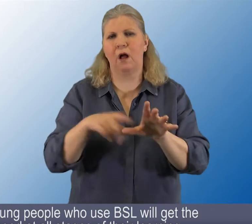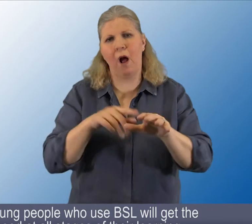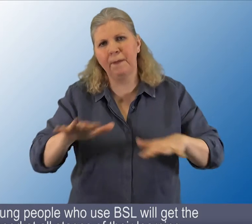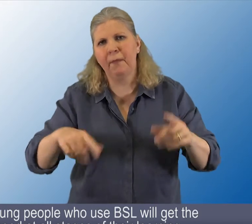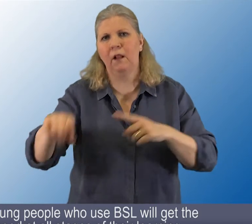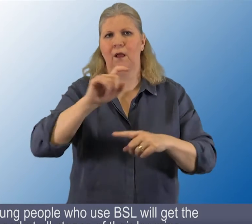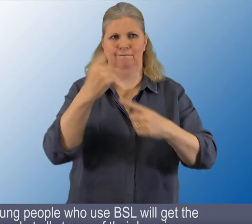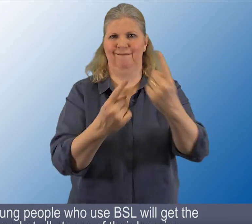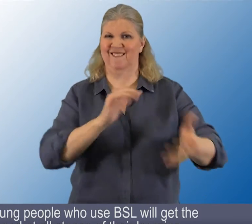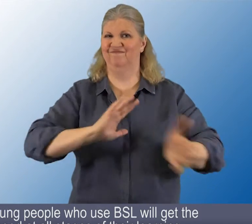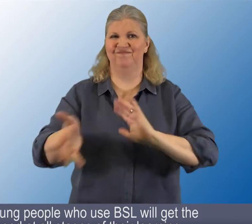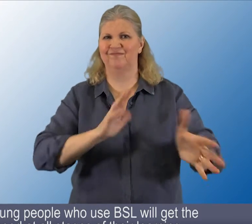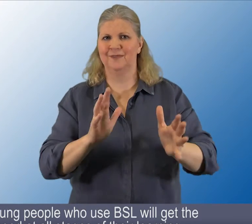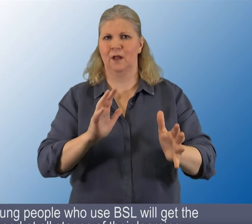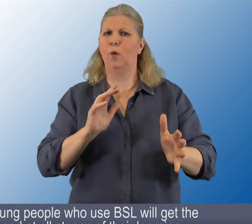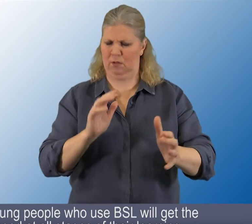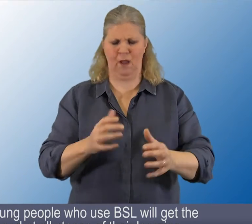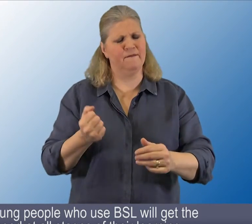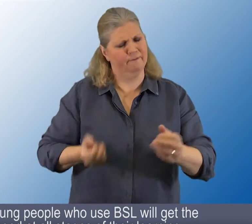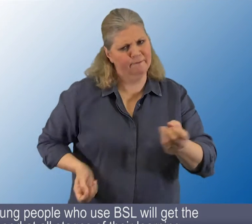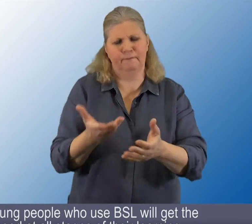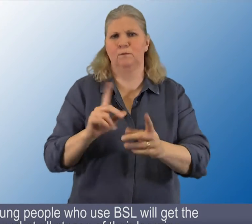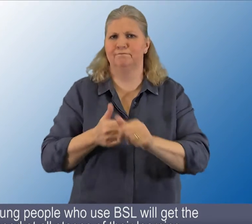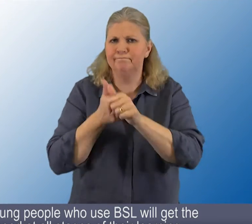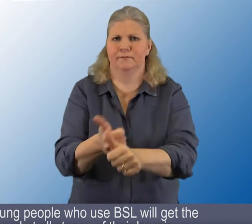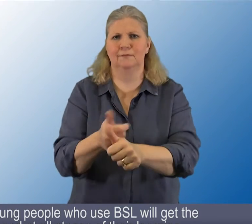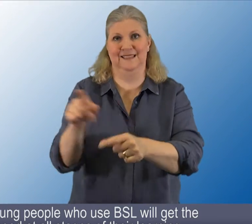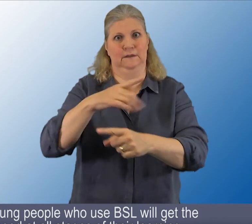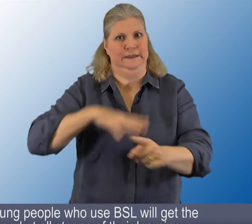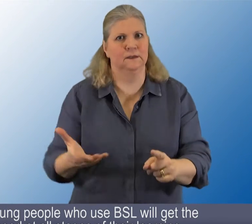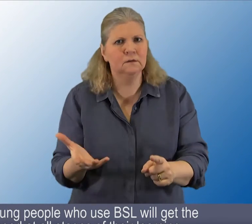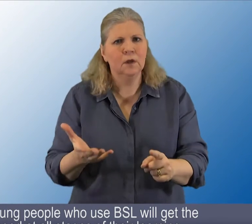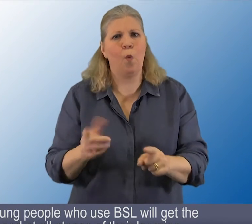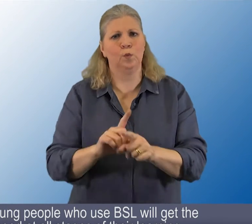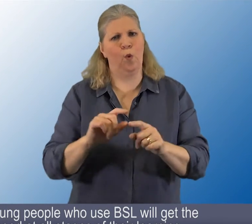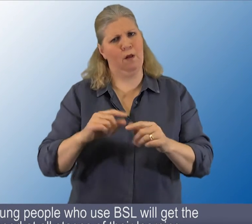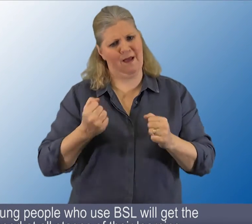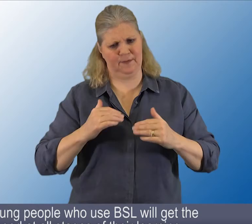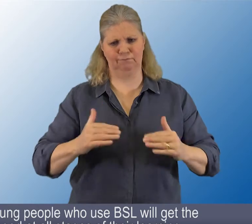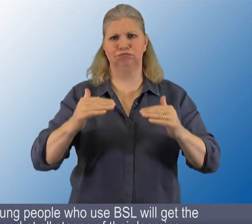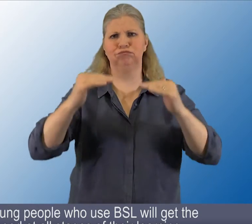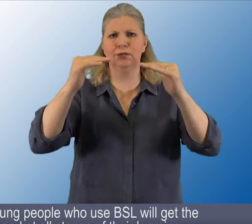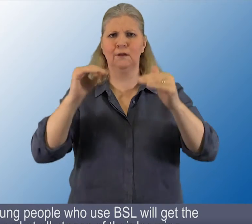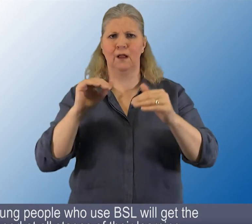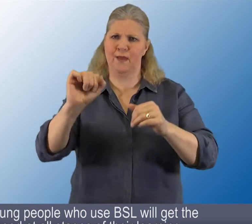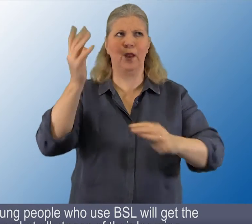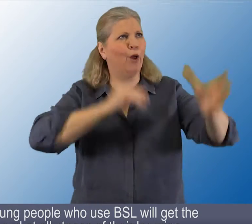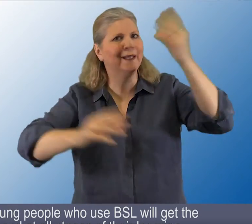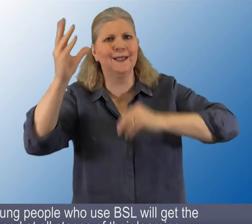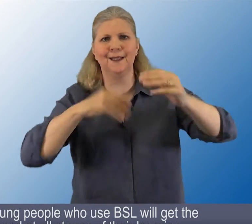Children and young people who use BSL will get the support they need at all stages of their learning, so that they can reach their full potential.